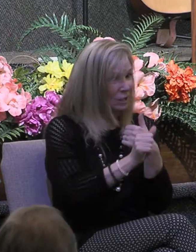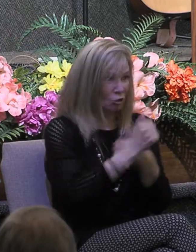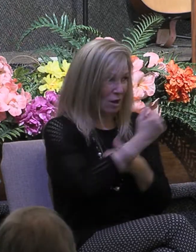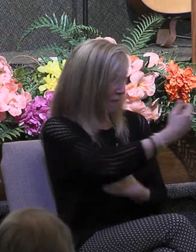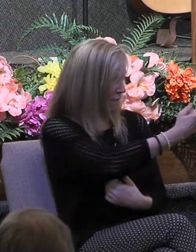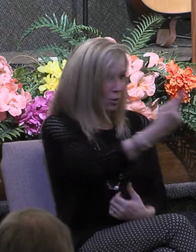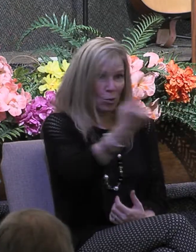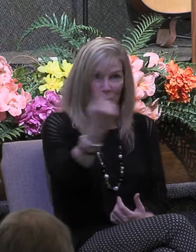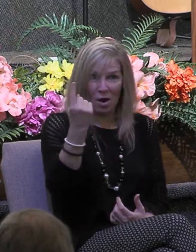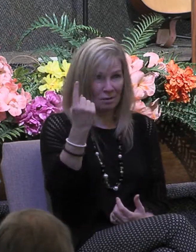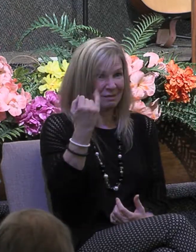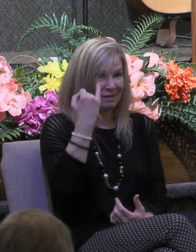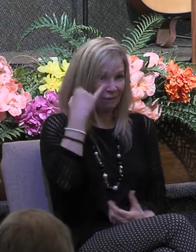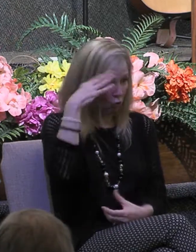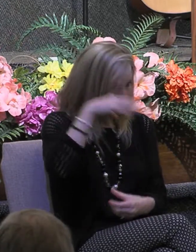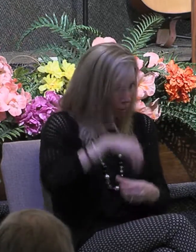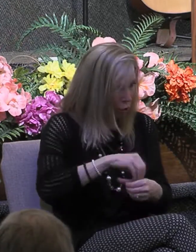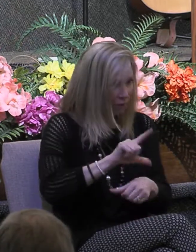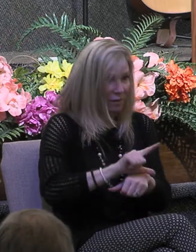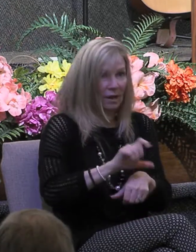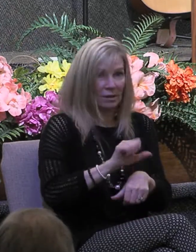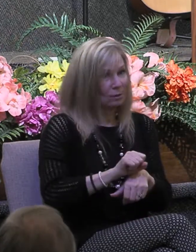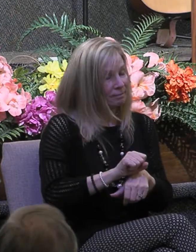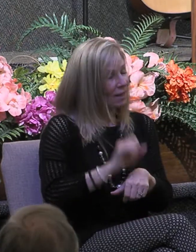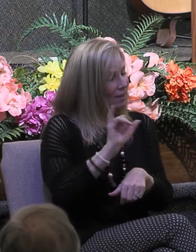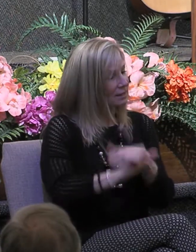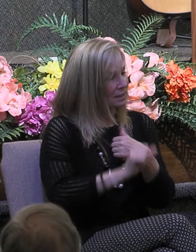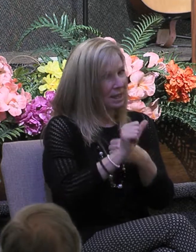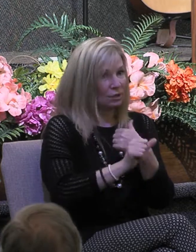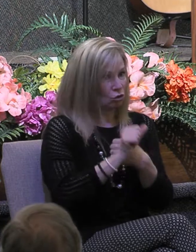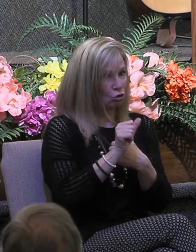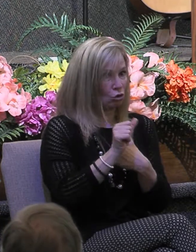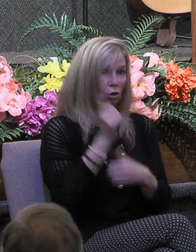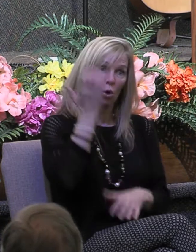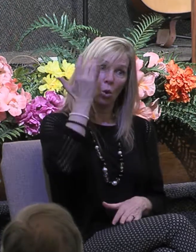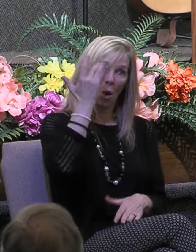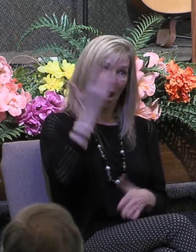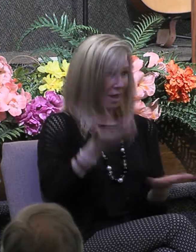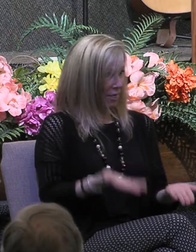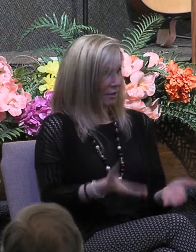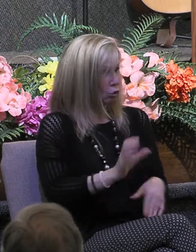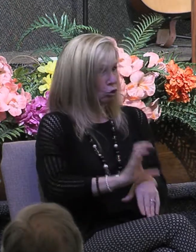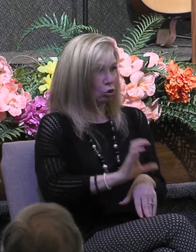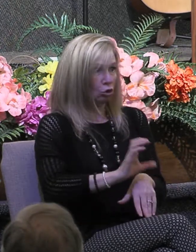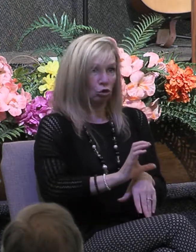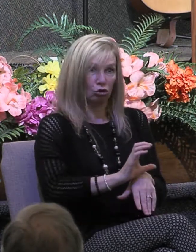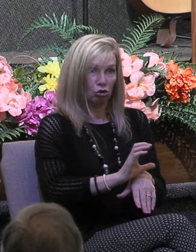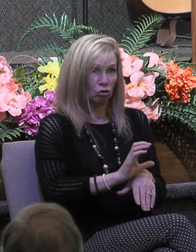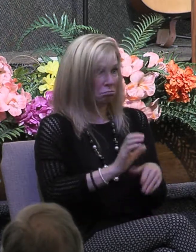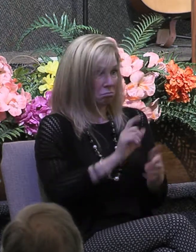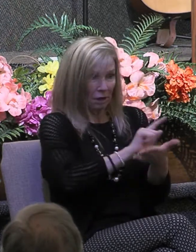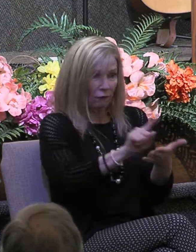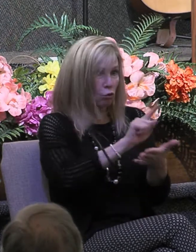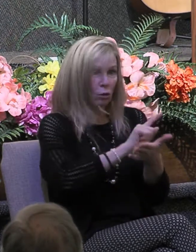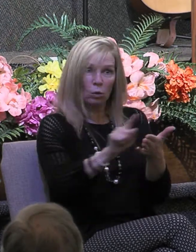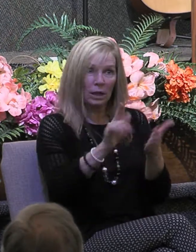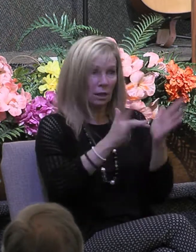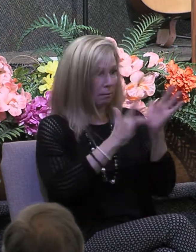who's a part of Lakeside faces because we are a church where biblical doctrine is emphasized